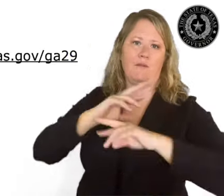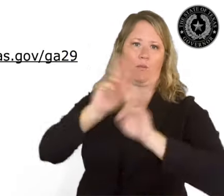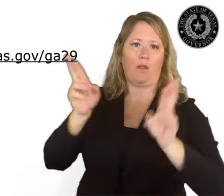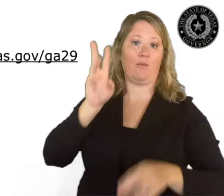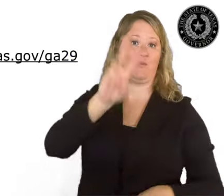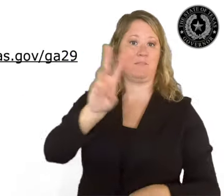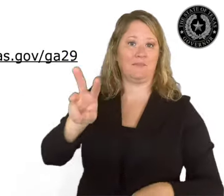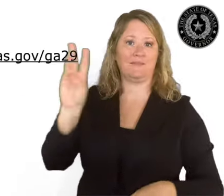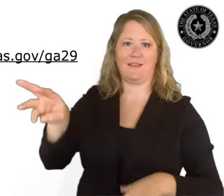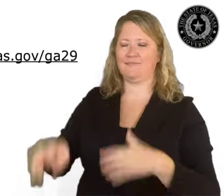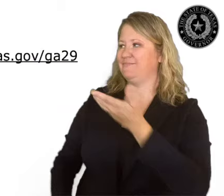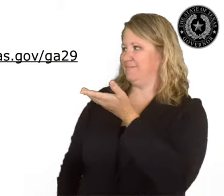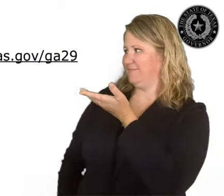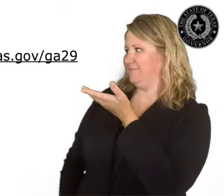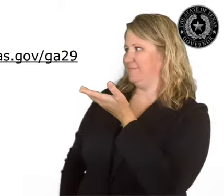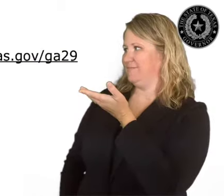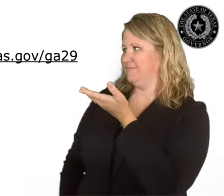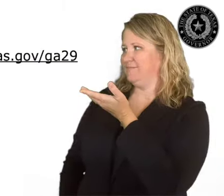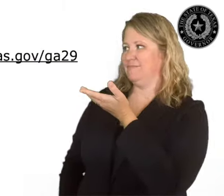.gov